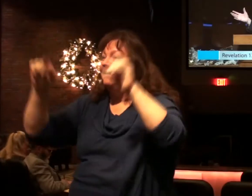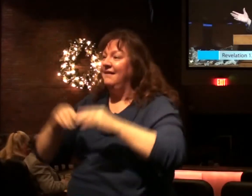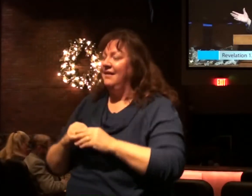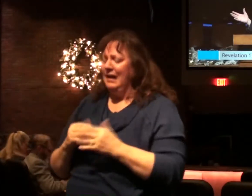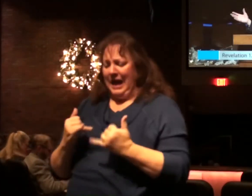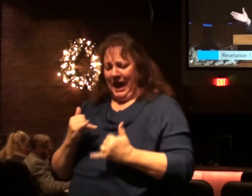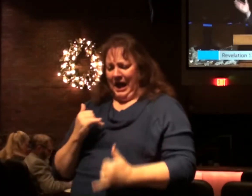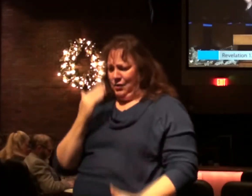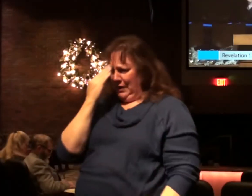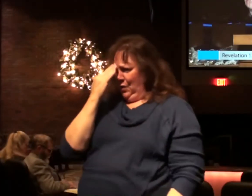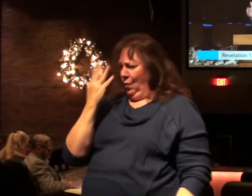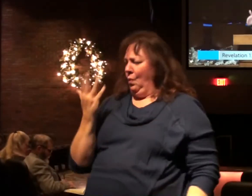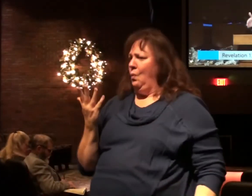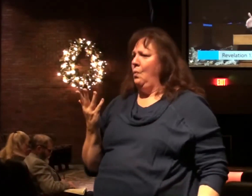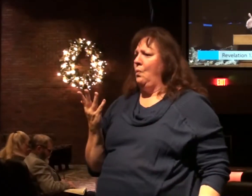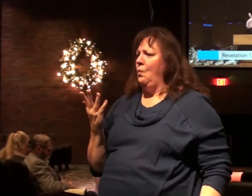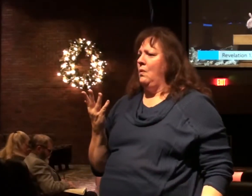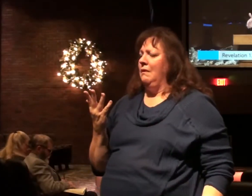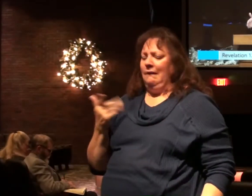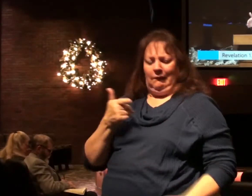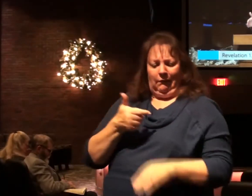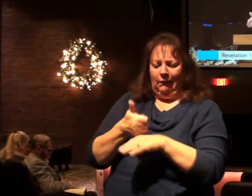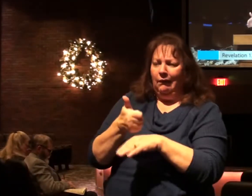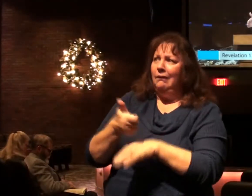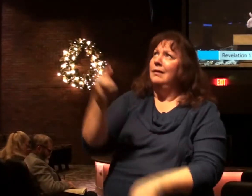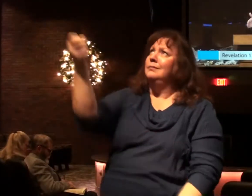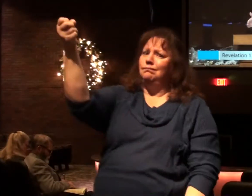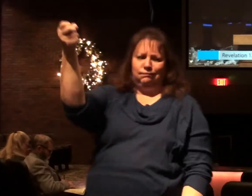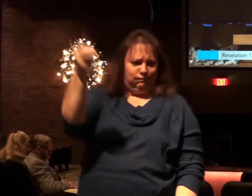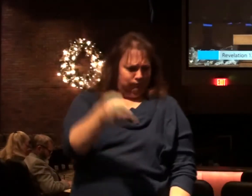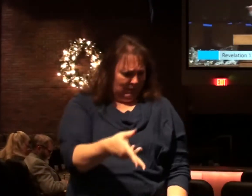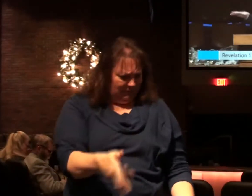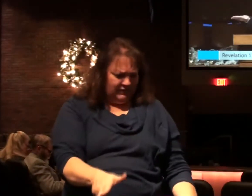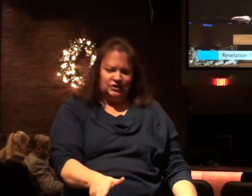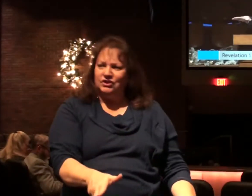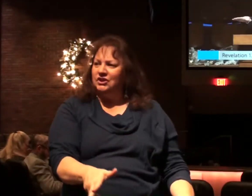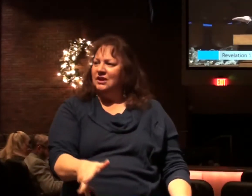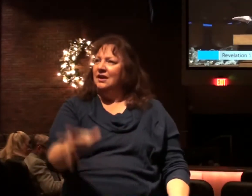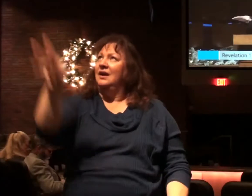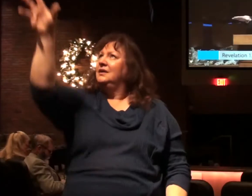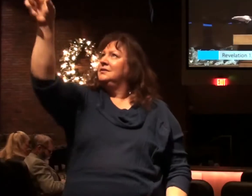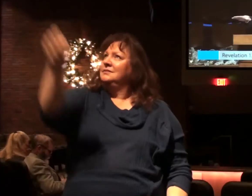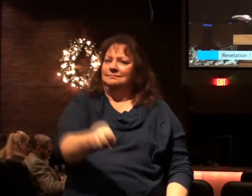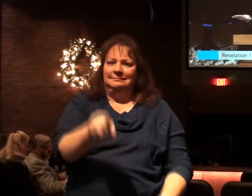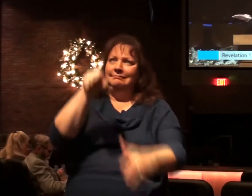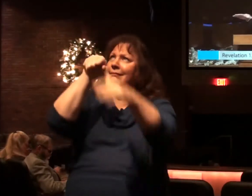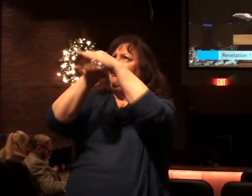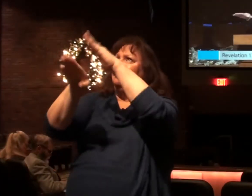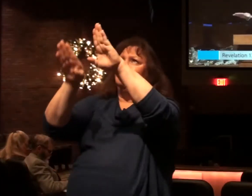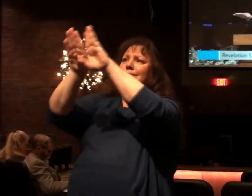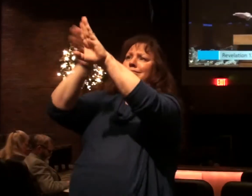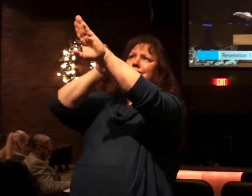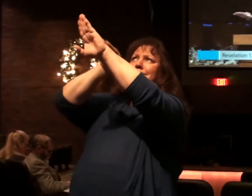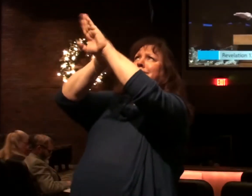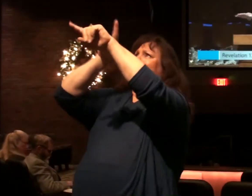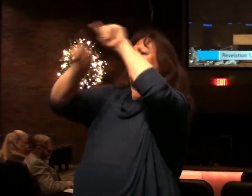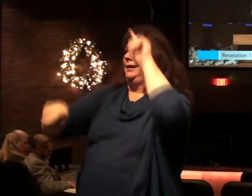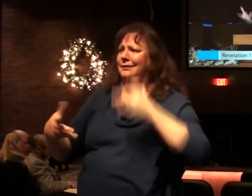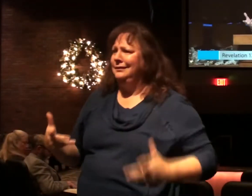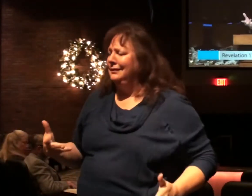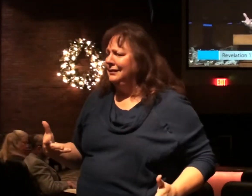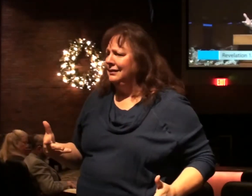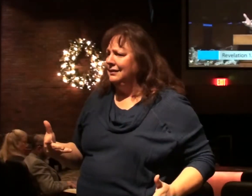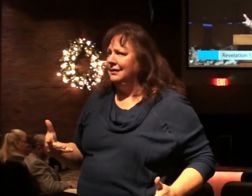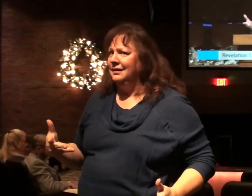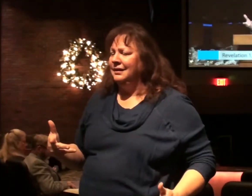How do you know? The accuser of our brethren has been thrown down, removed from access to heaven. Well,